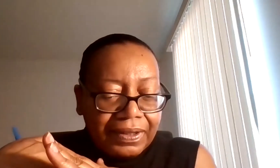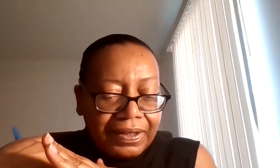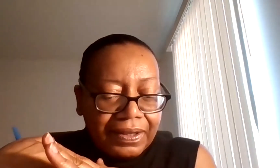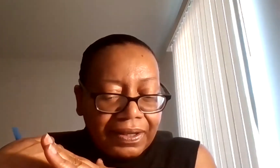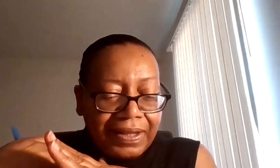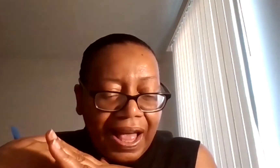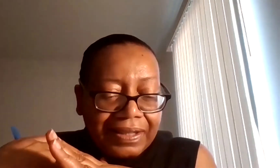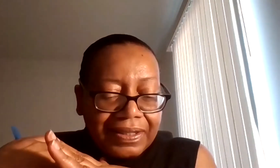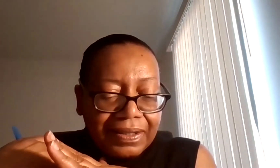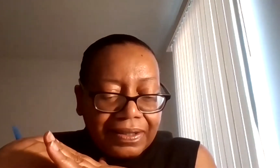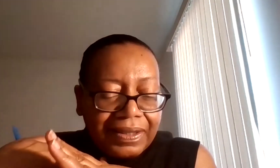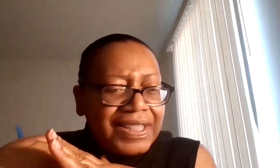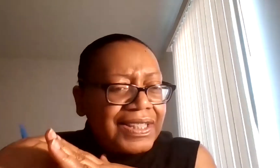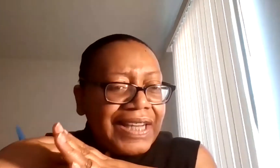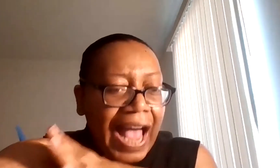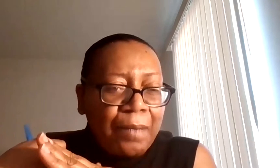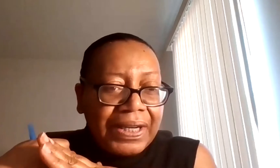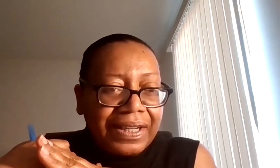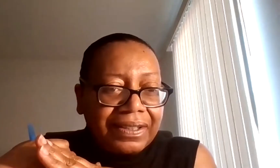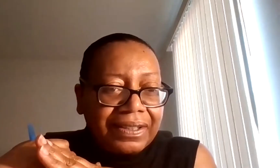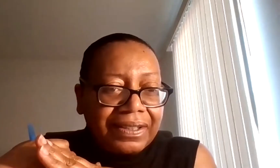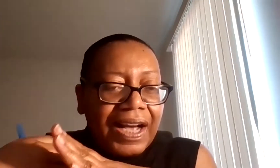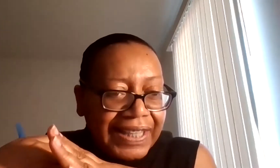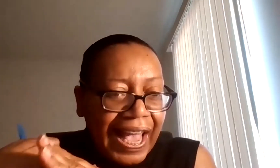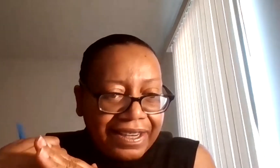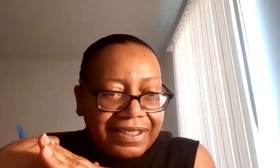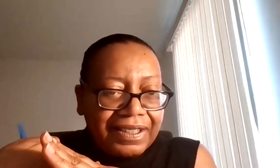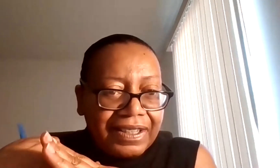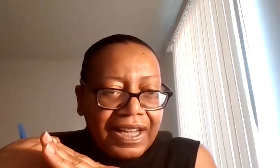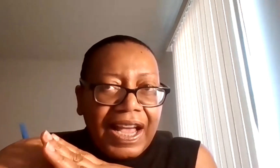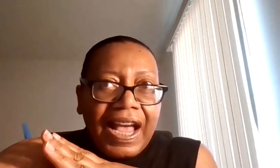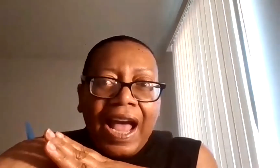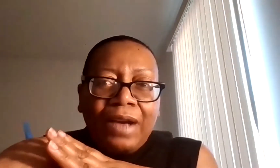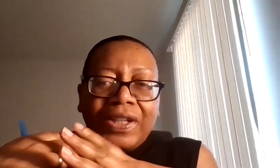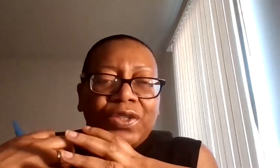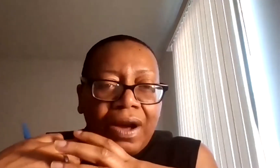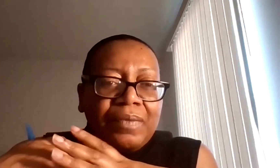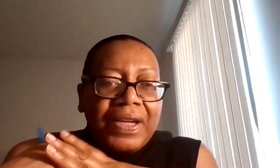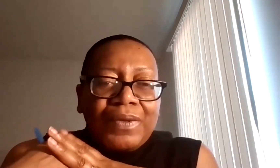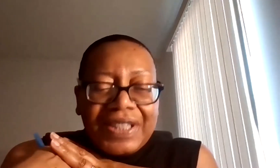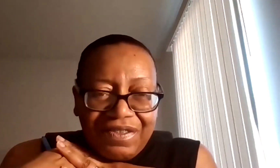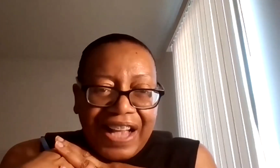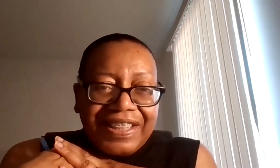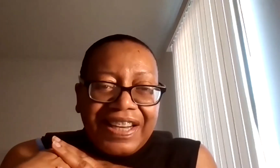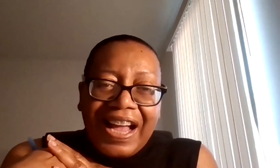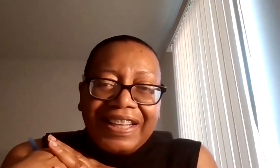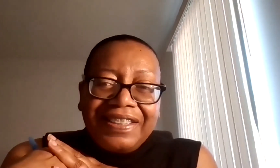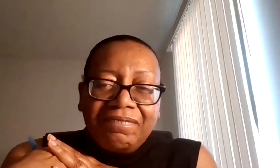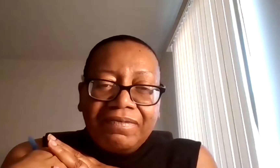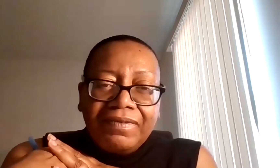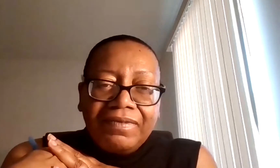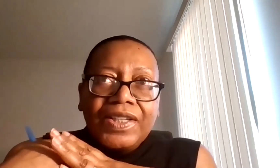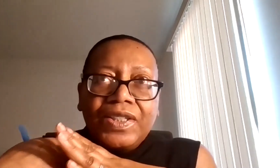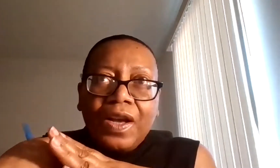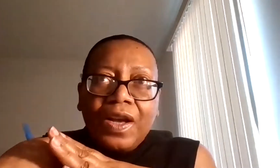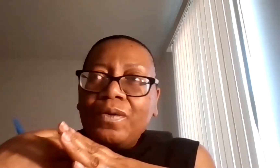that this isn't happening again. And what struck me was the fact that I